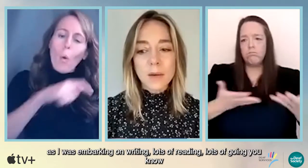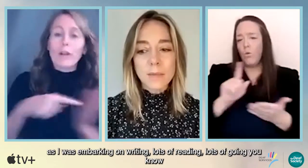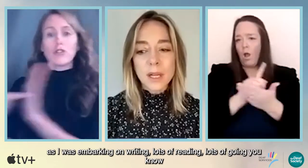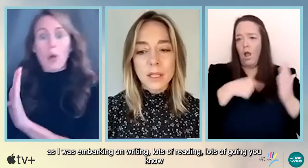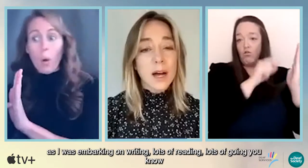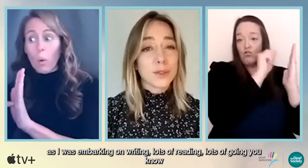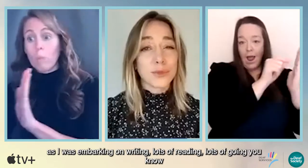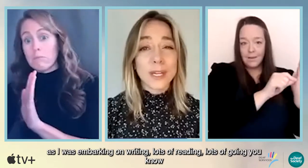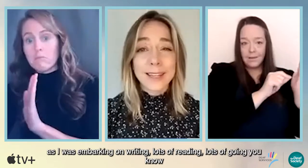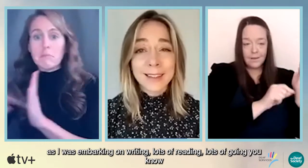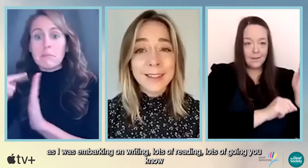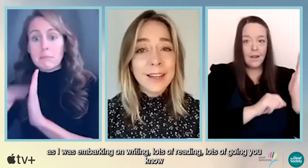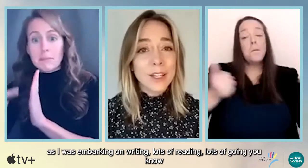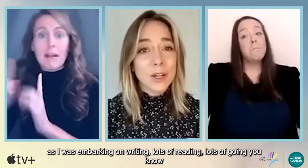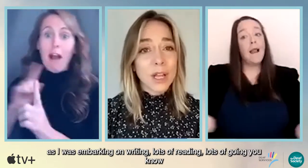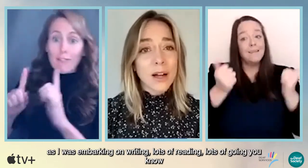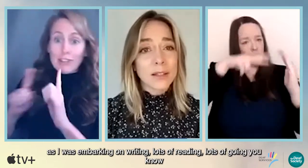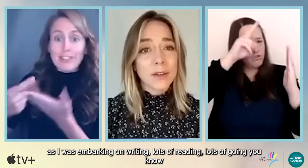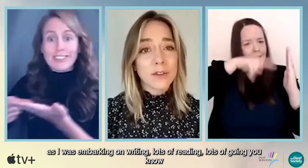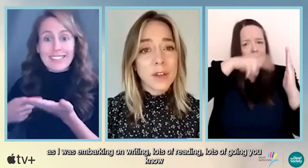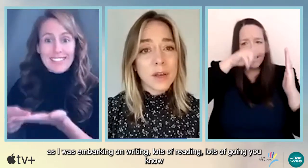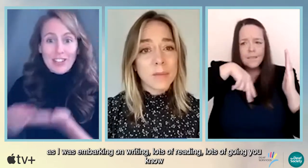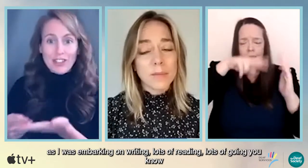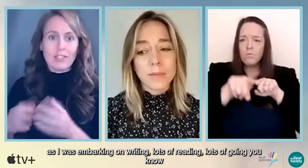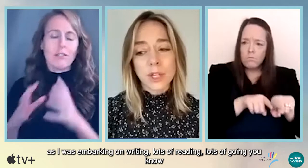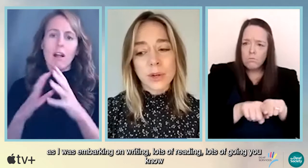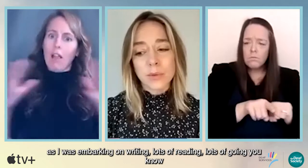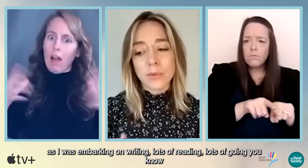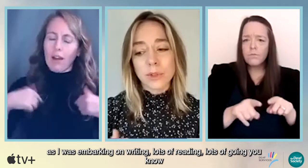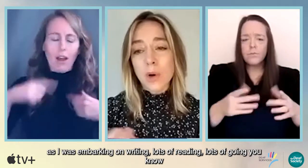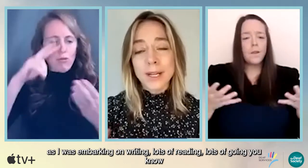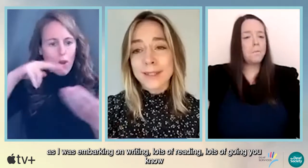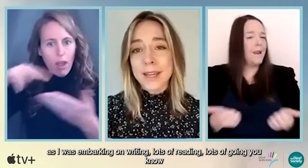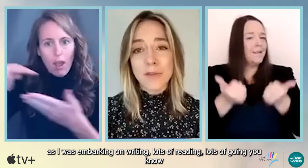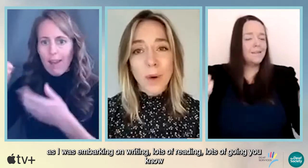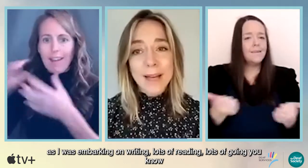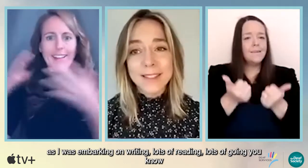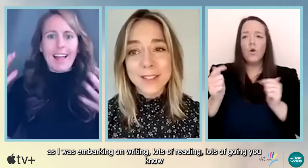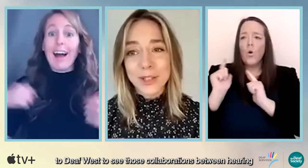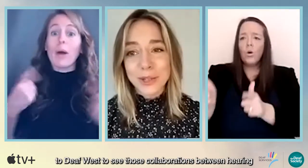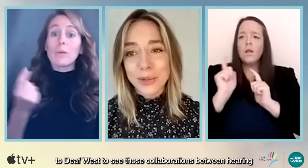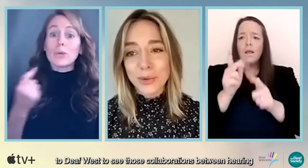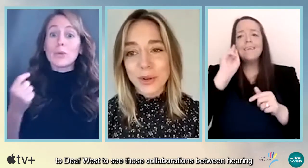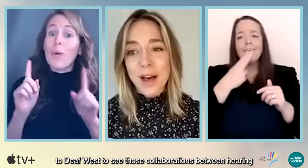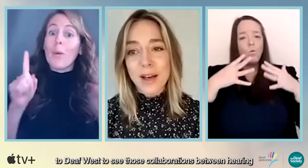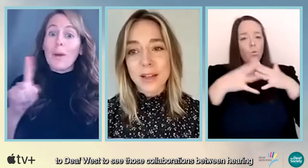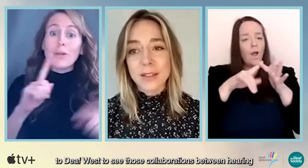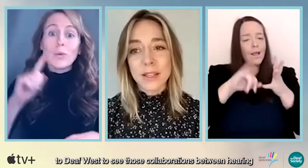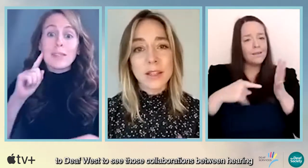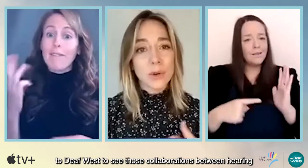lots of reading, know, lots of, you know, going to Deaf West to